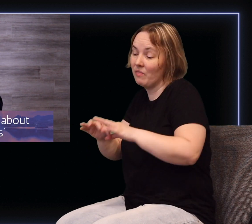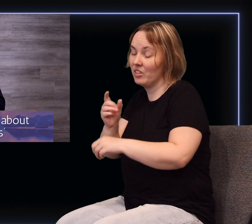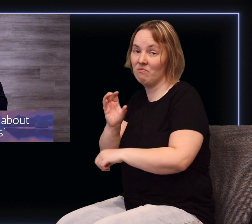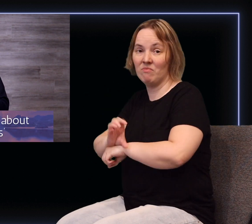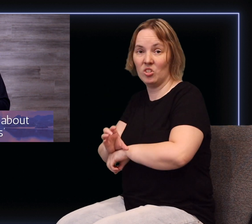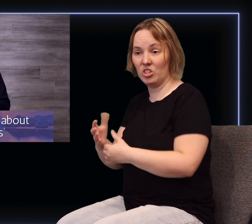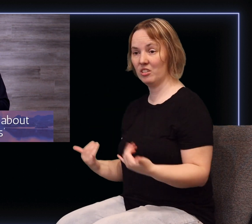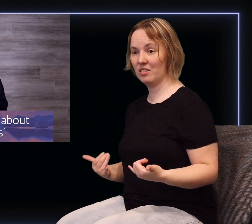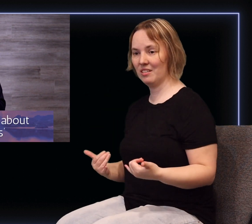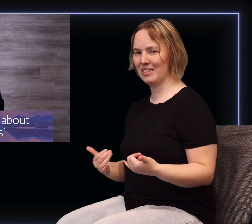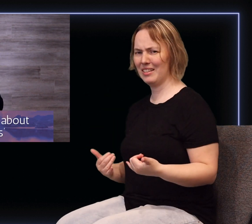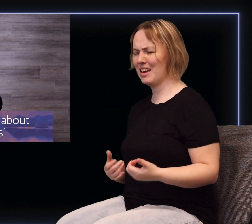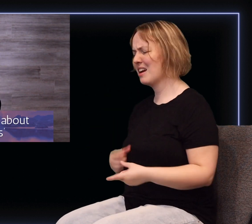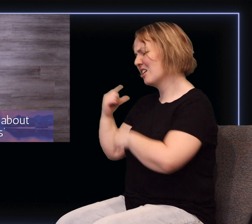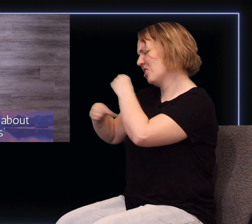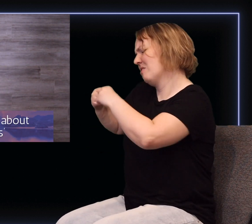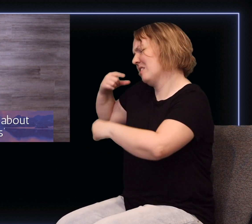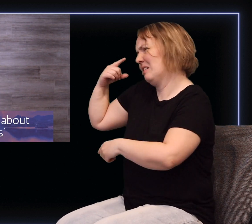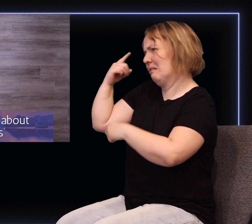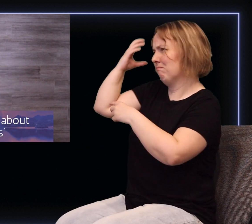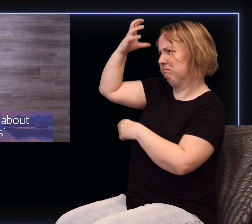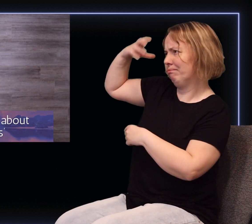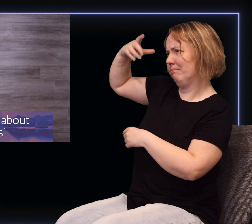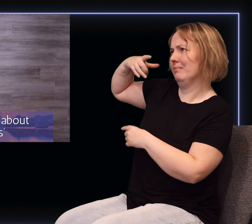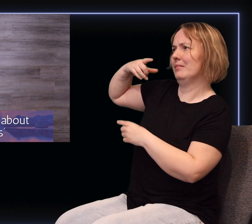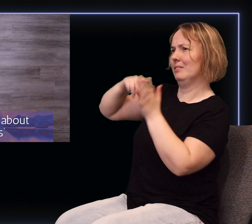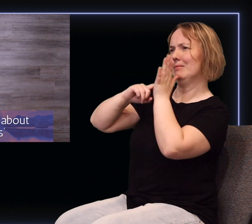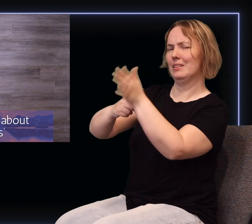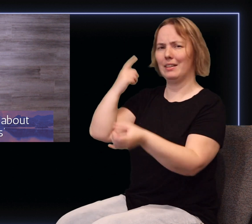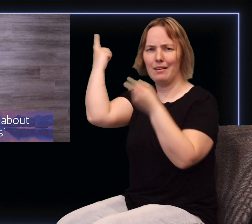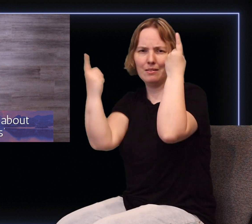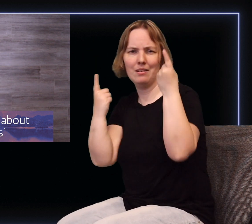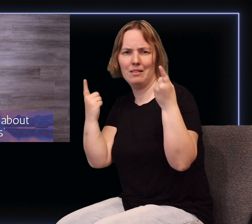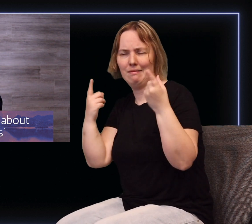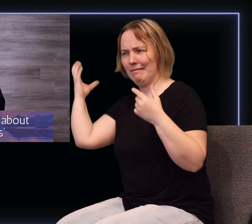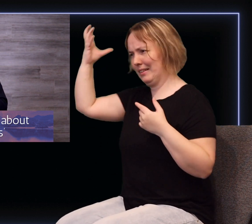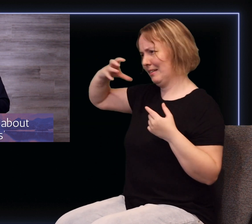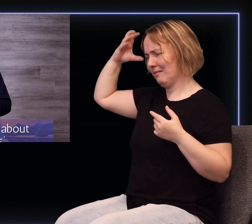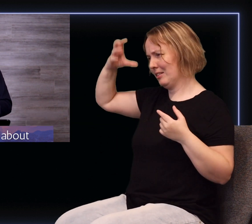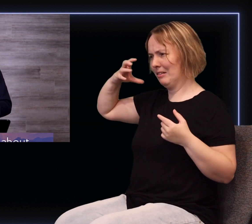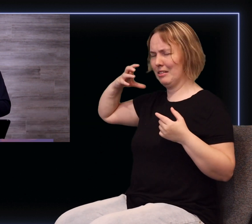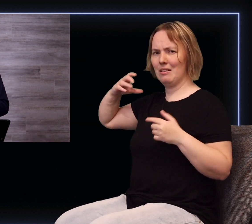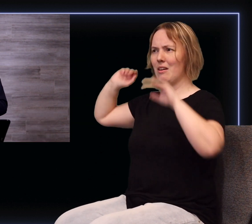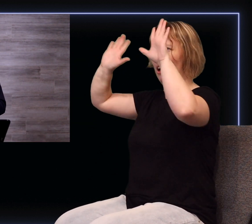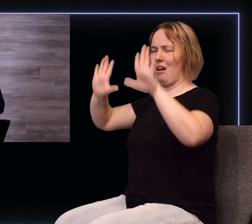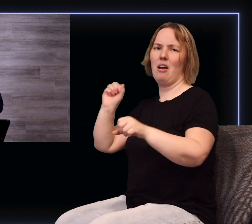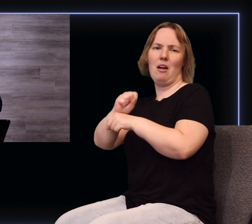confused about signs and wonders, confused about the miraculous. You know, there are some